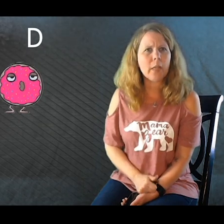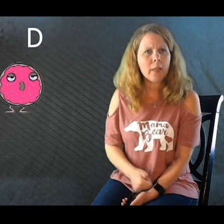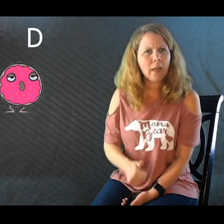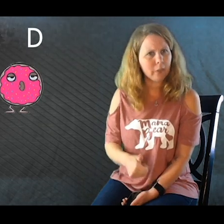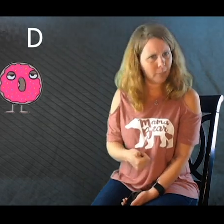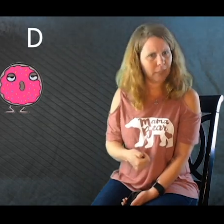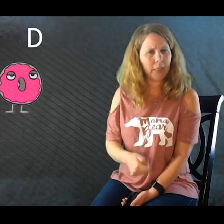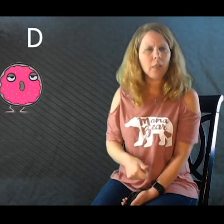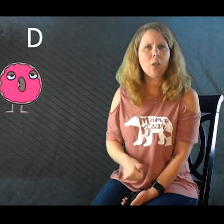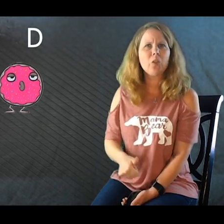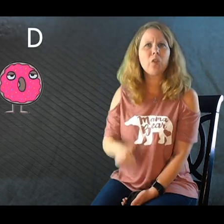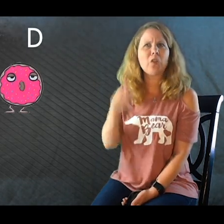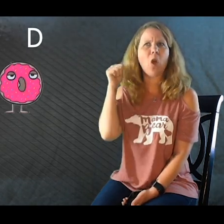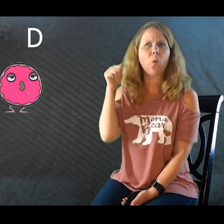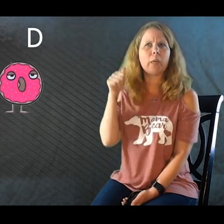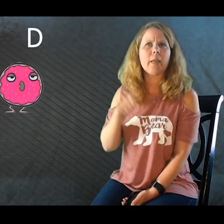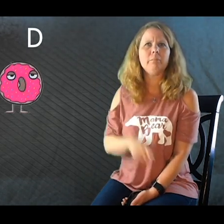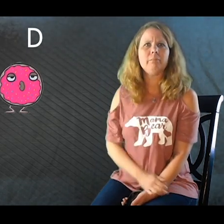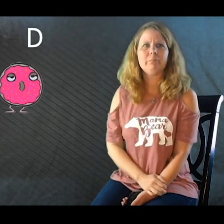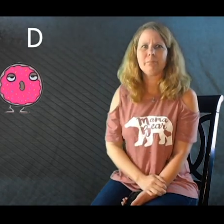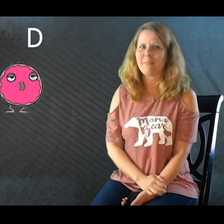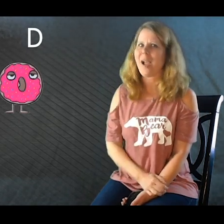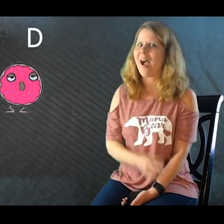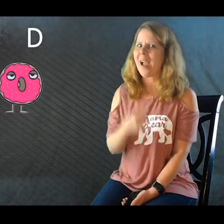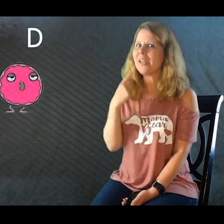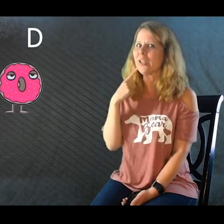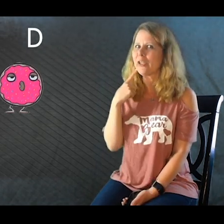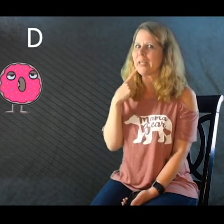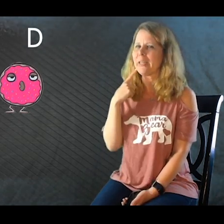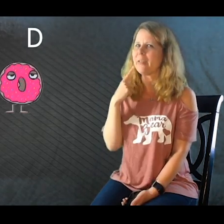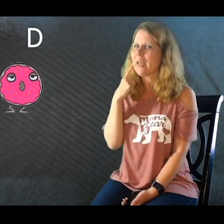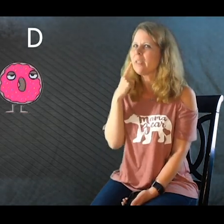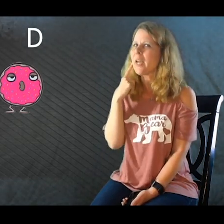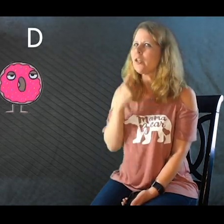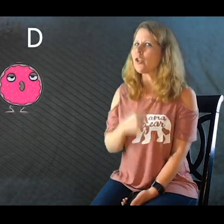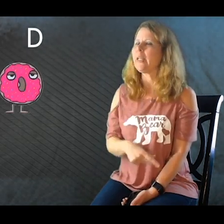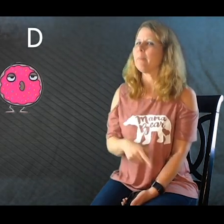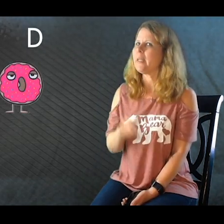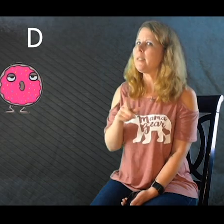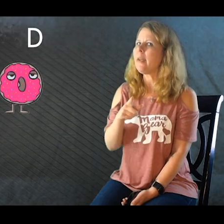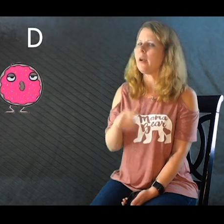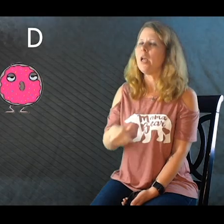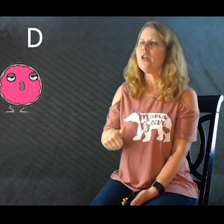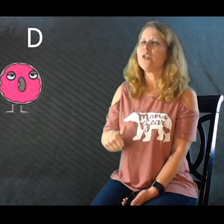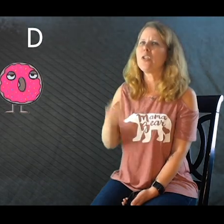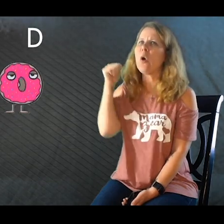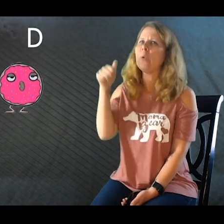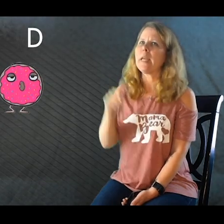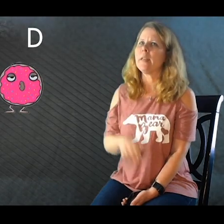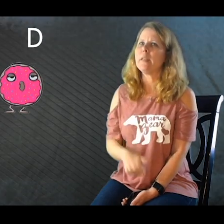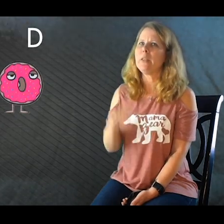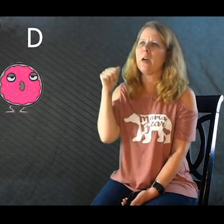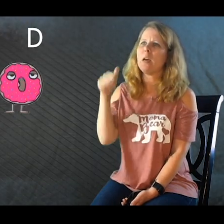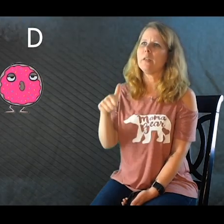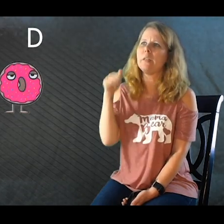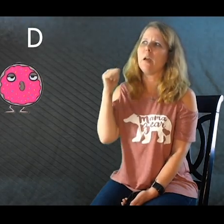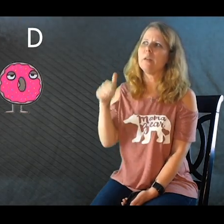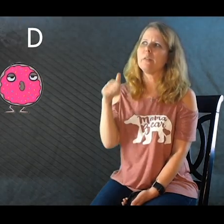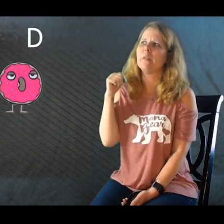at the beginning? Donut. I heard it. It's kind of tricky, but it's there. Donut. Duh, duh, duh,